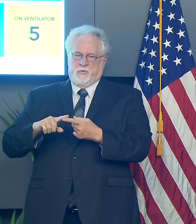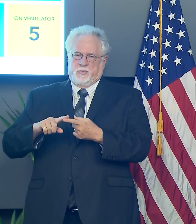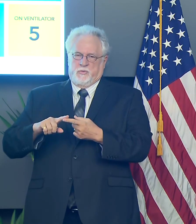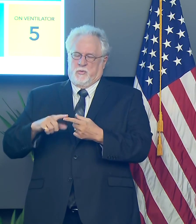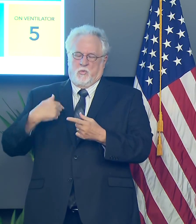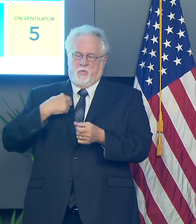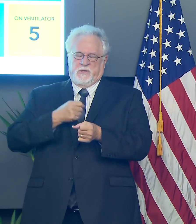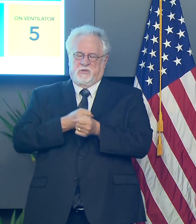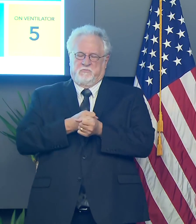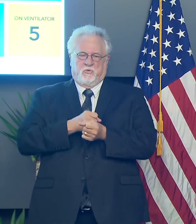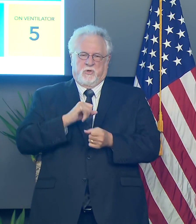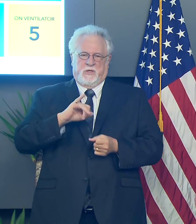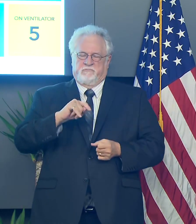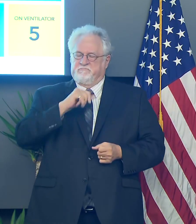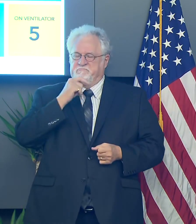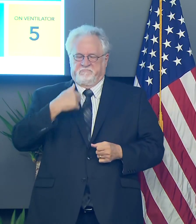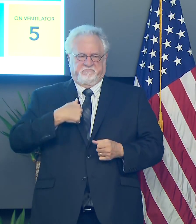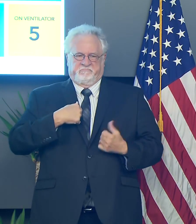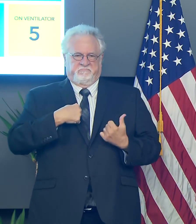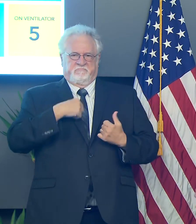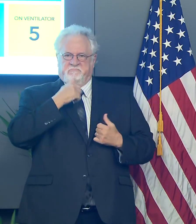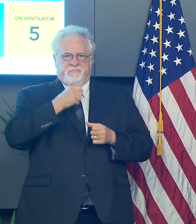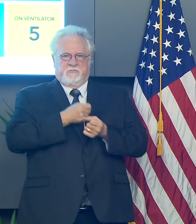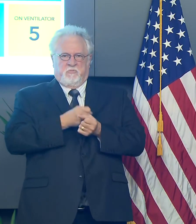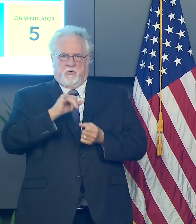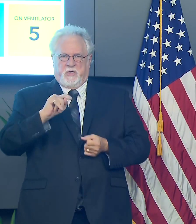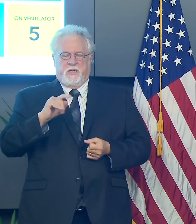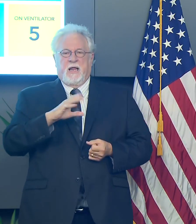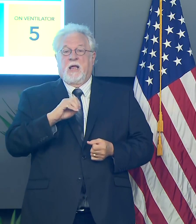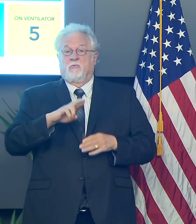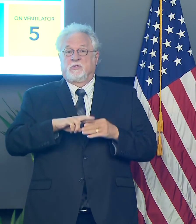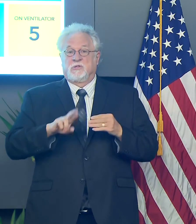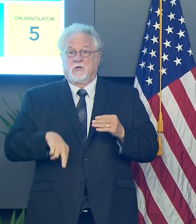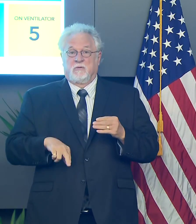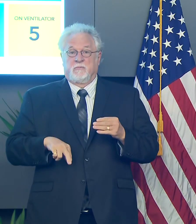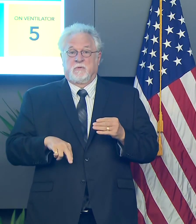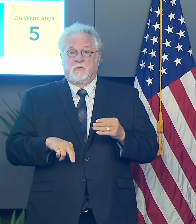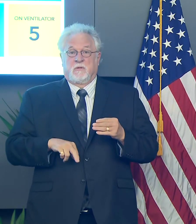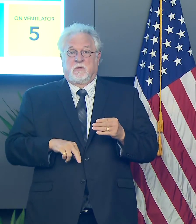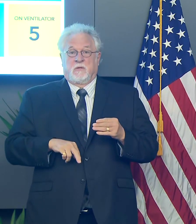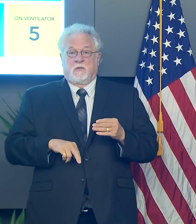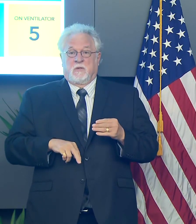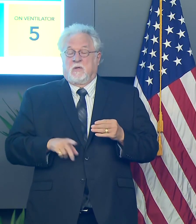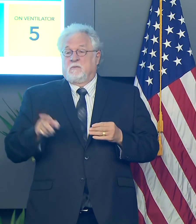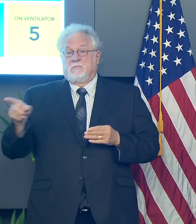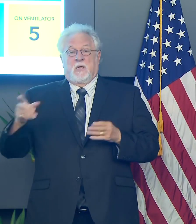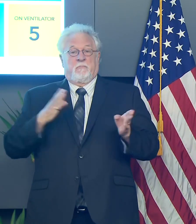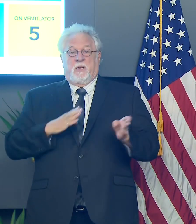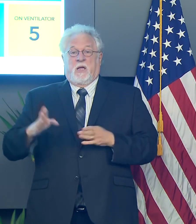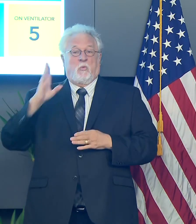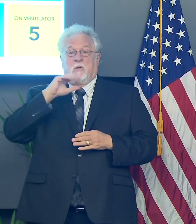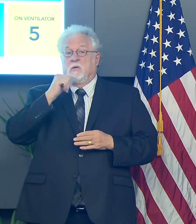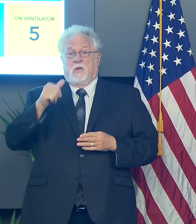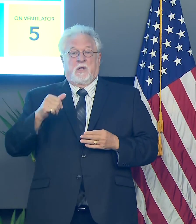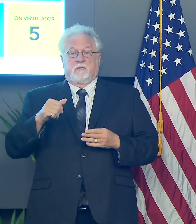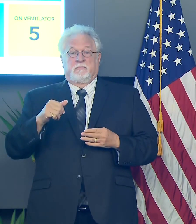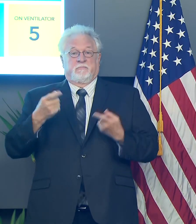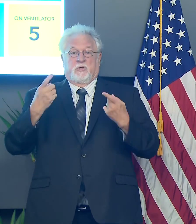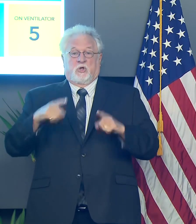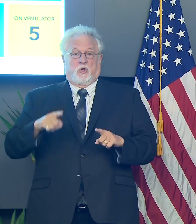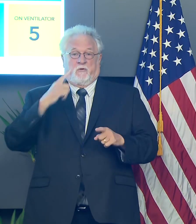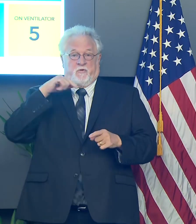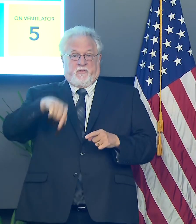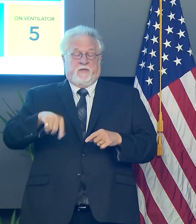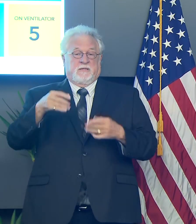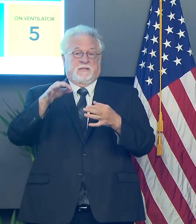not support it. I do not support it. Um, and as a result, uh, that plan will not be carried out for